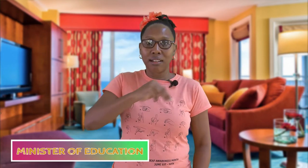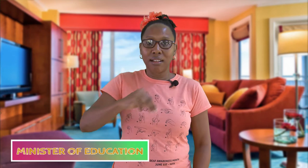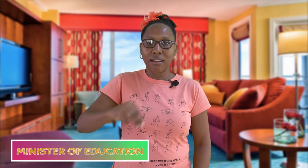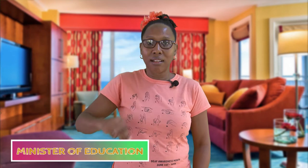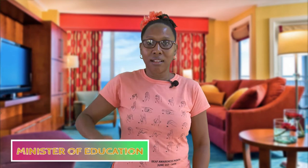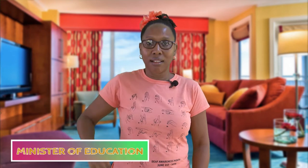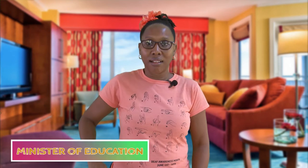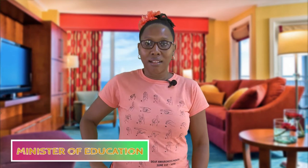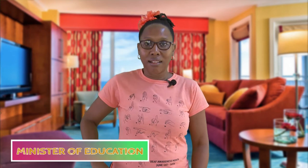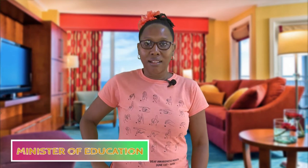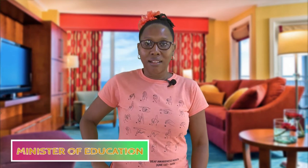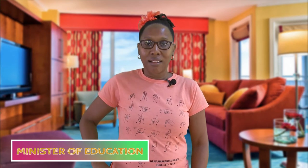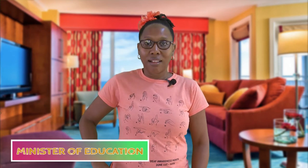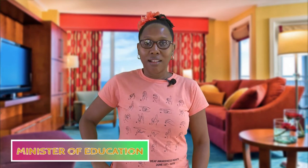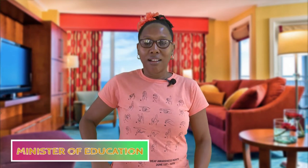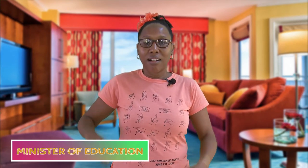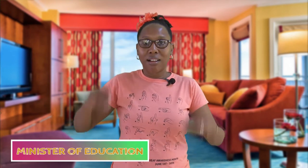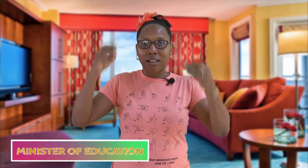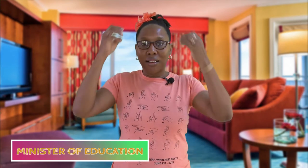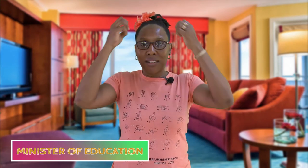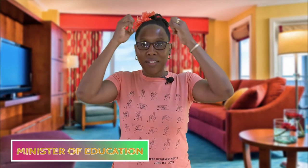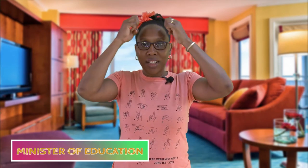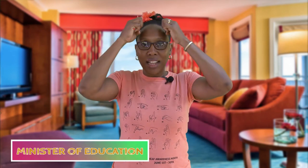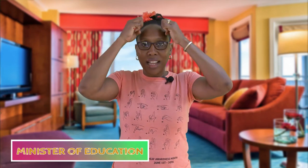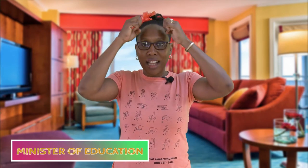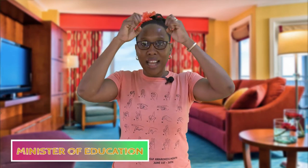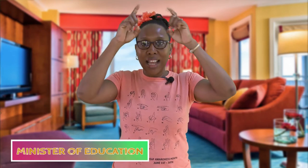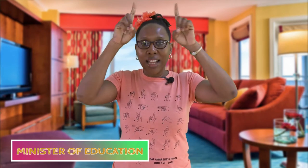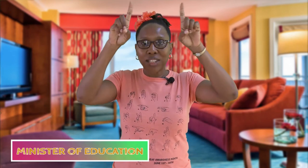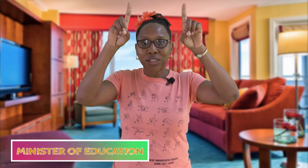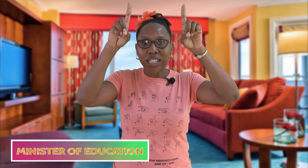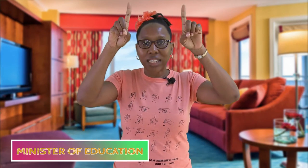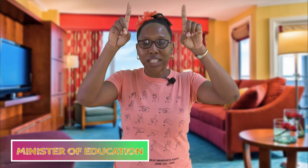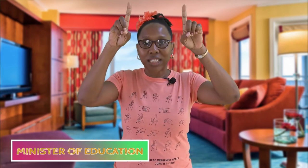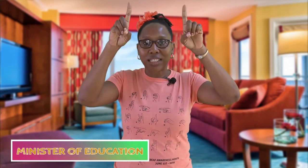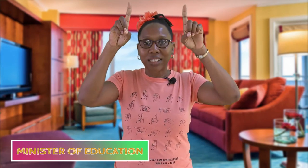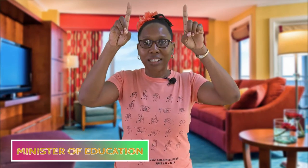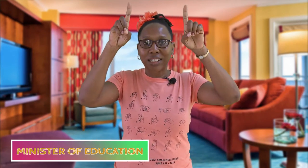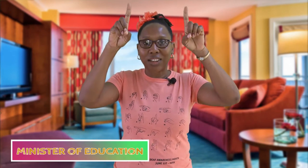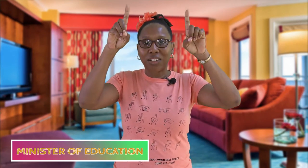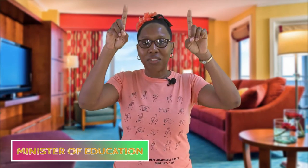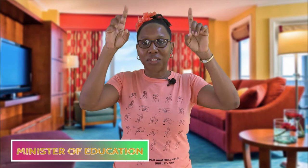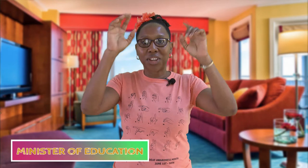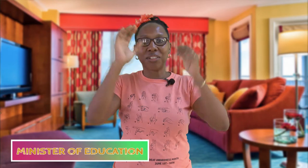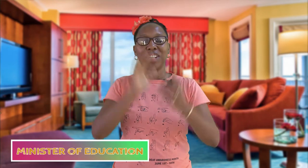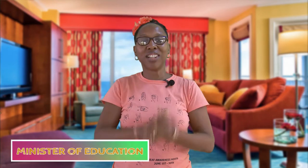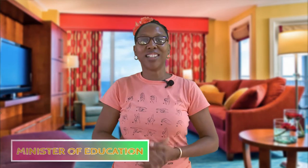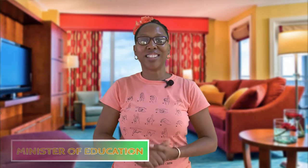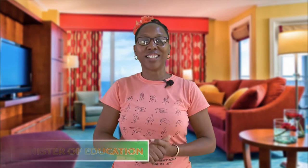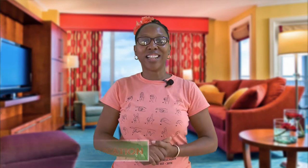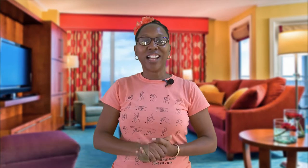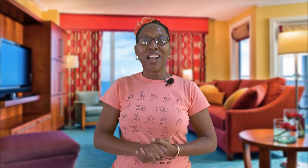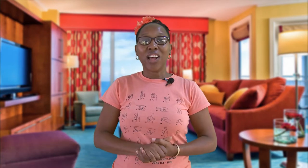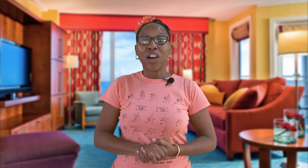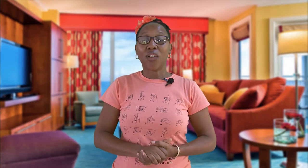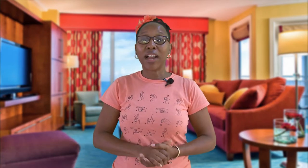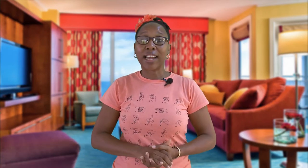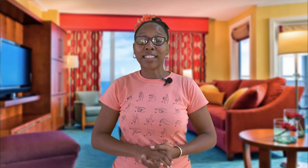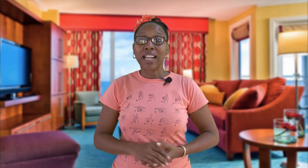of education very good all right